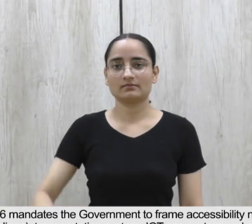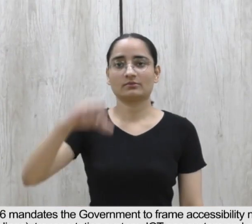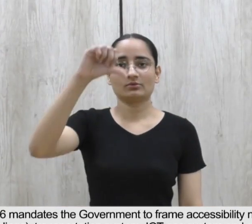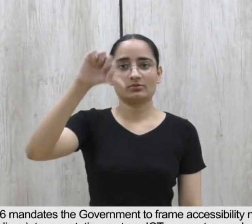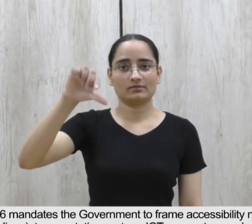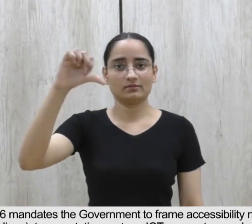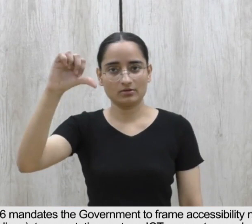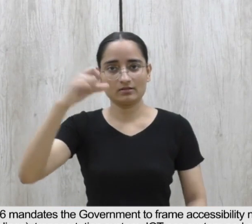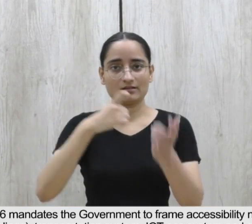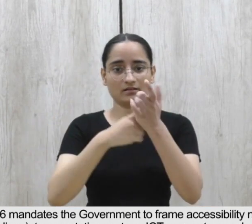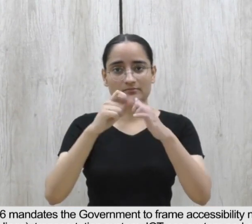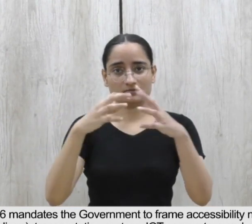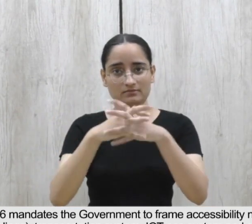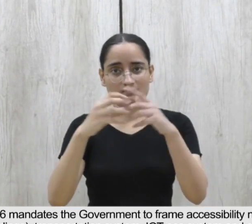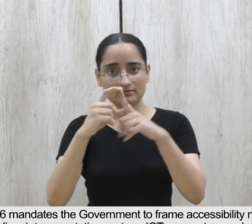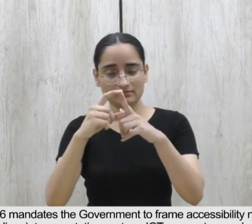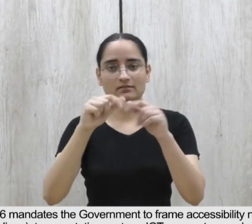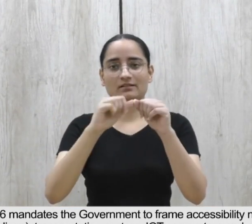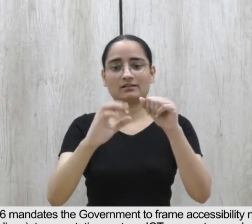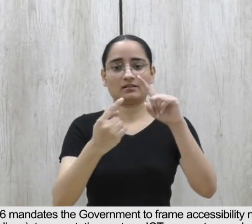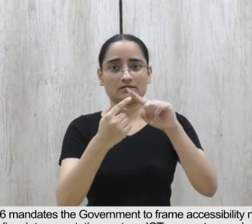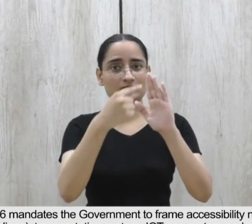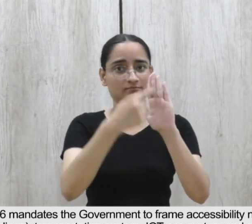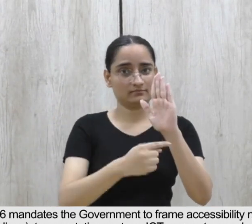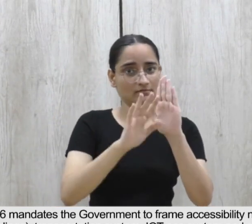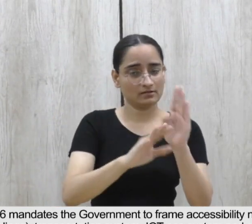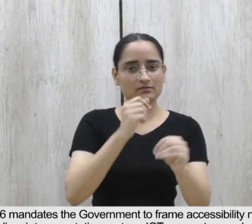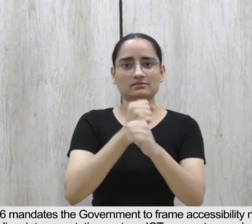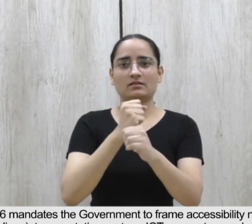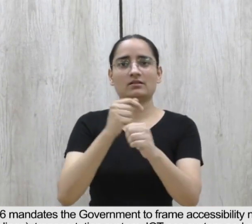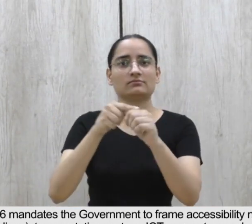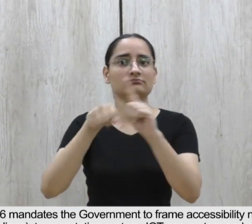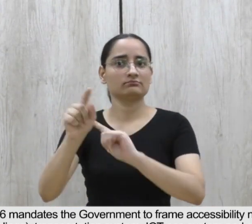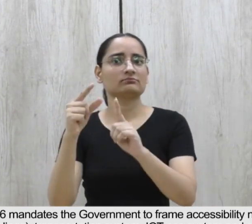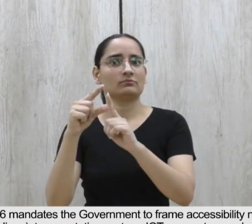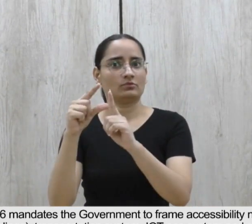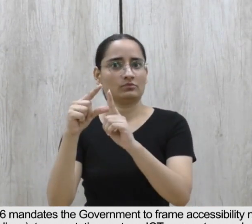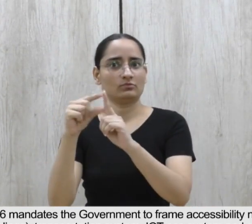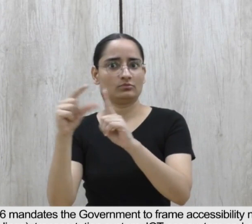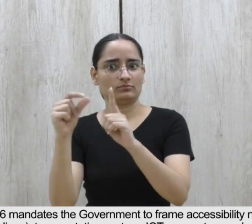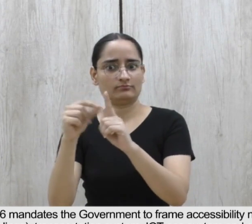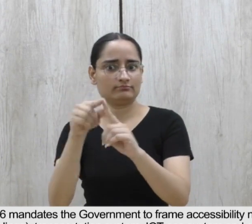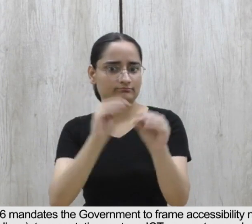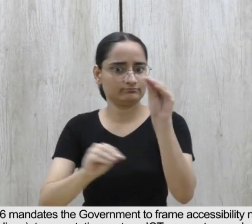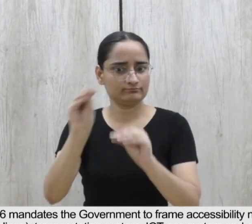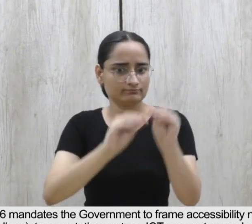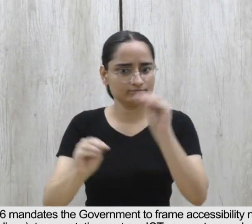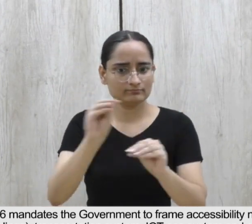.9. The RPWG Act 2016 mandates the